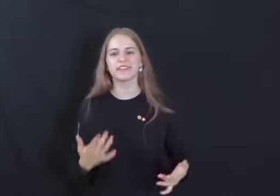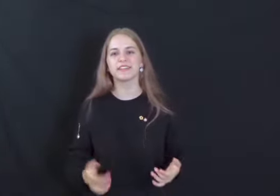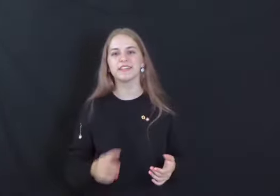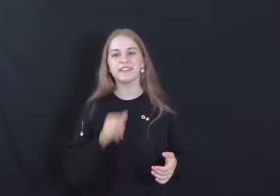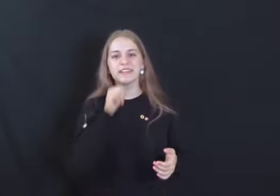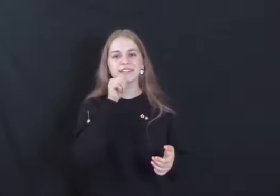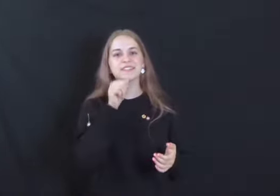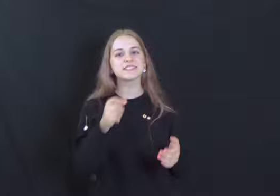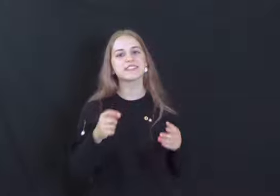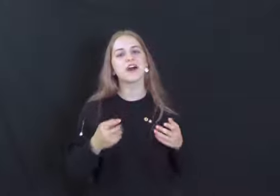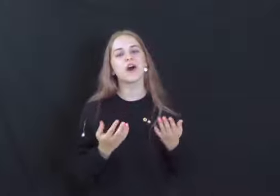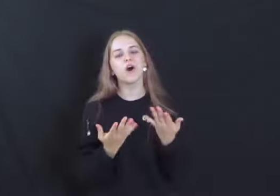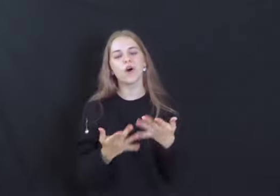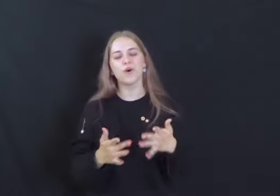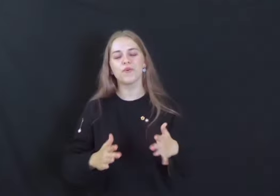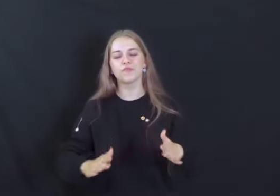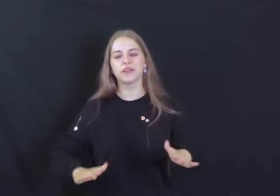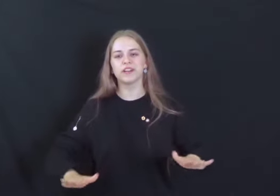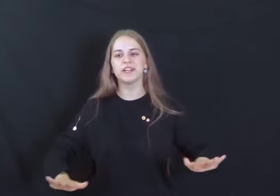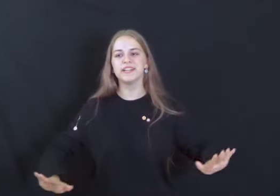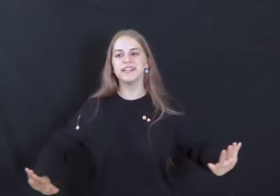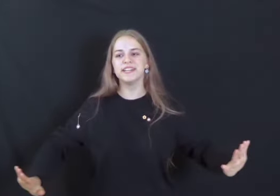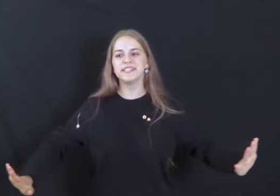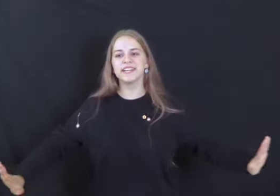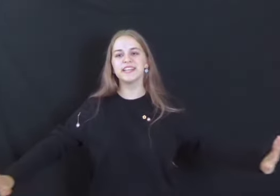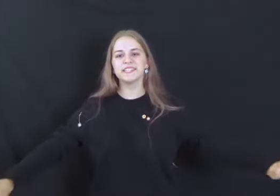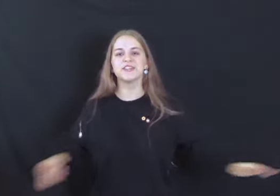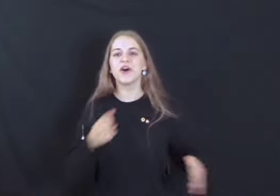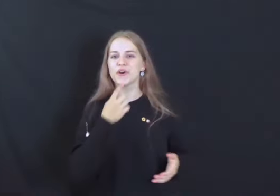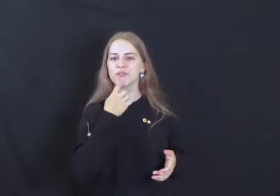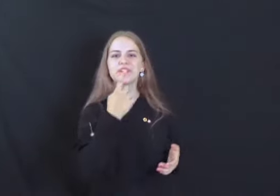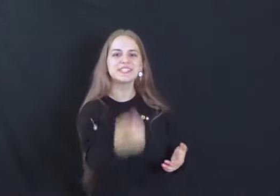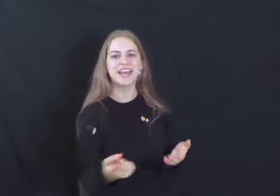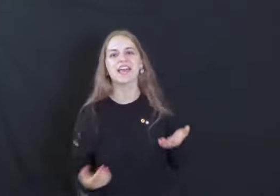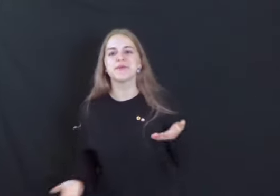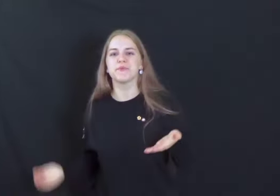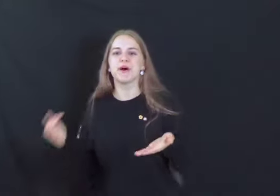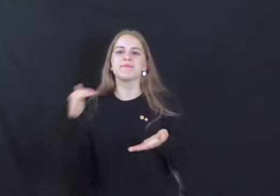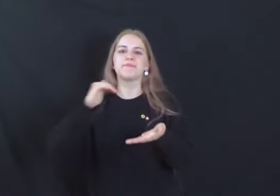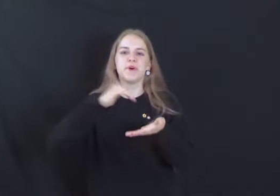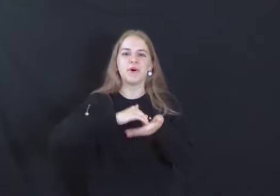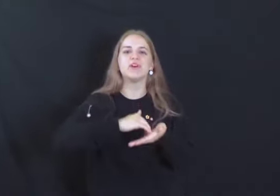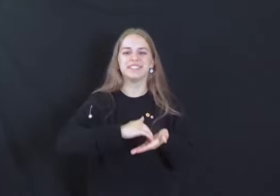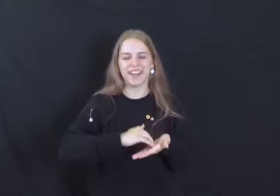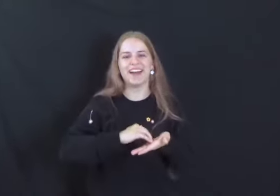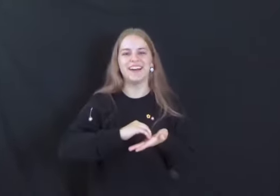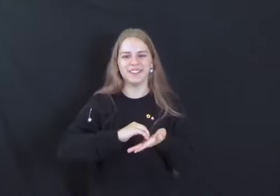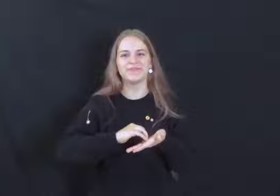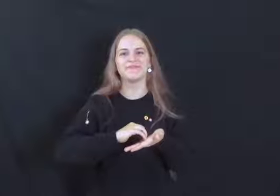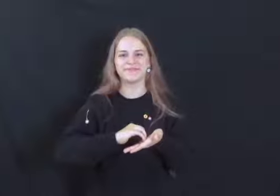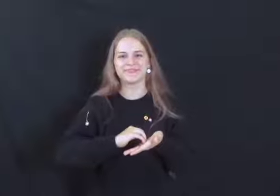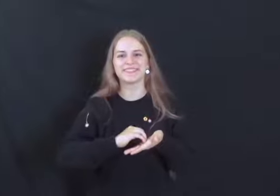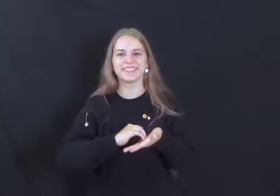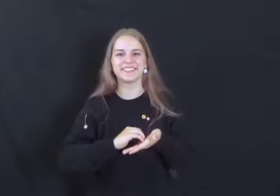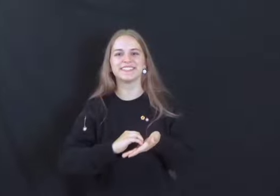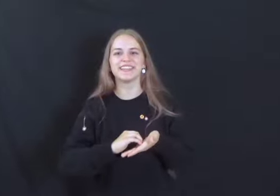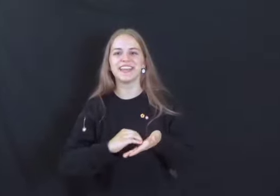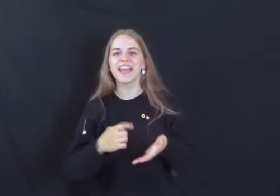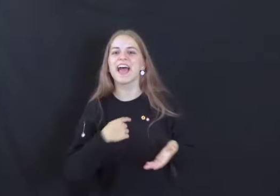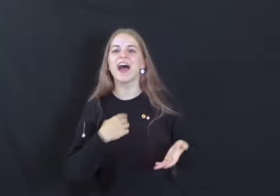Cause it's not over, this time we'll save one more time I